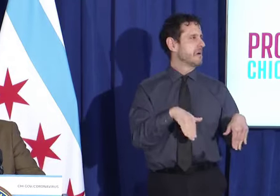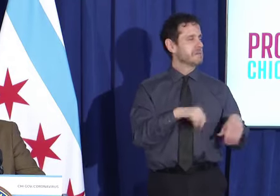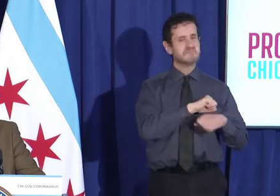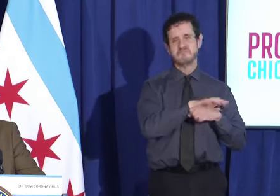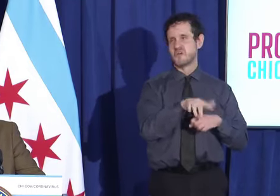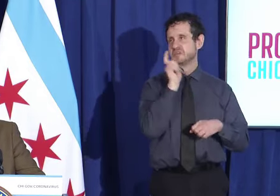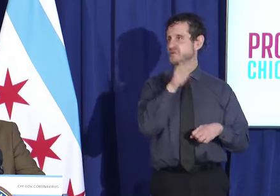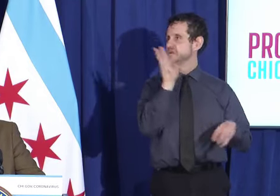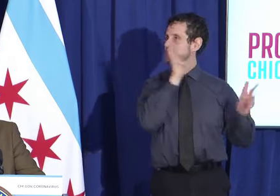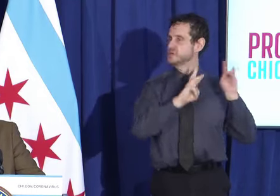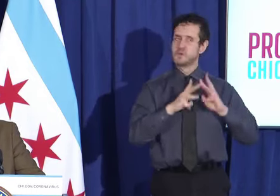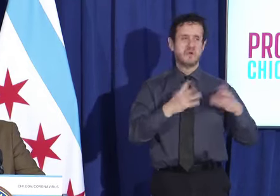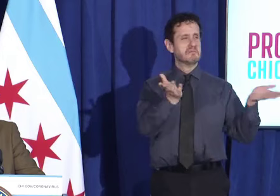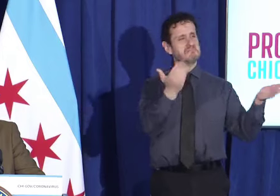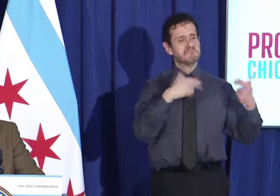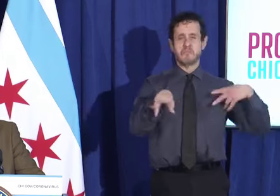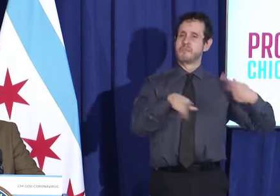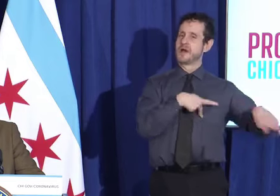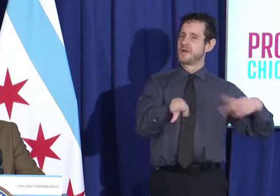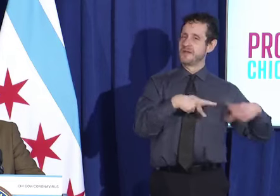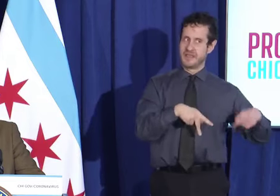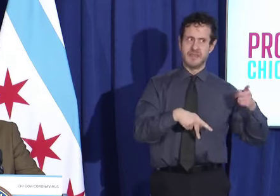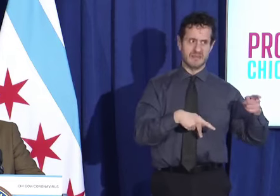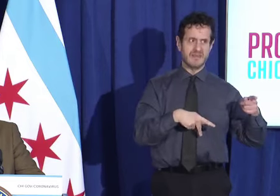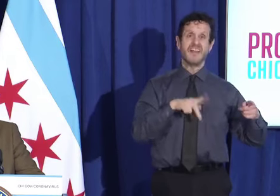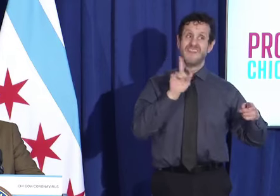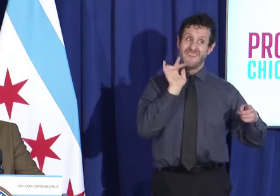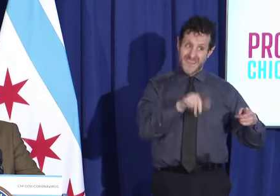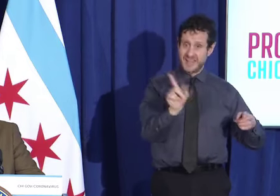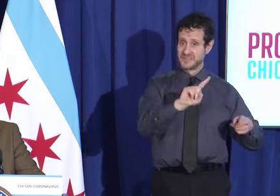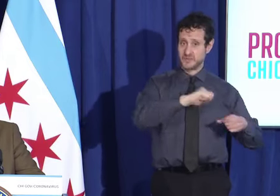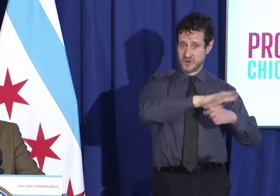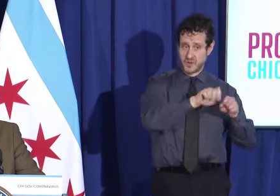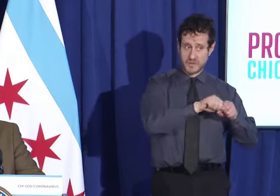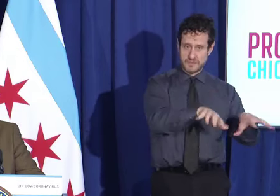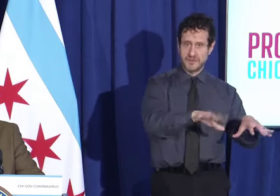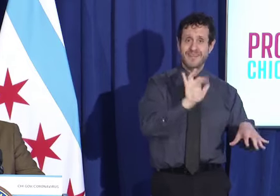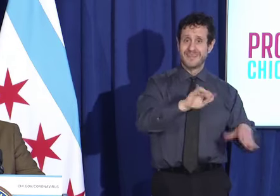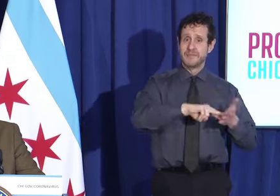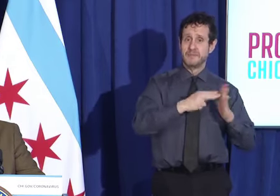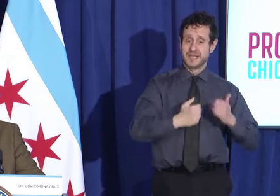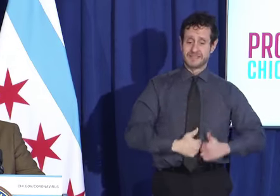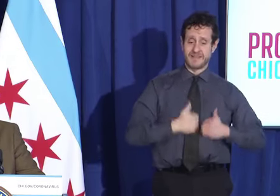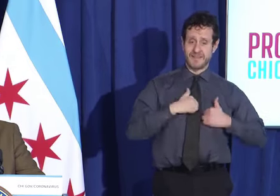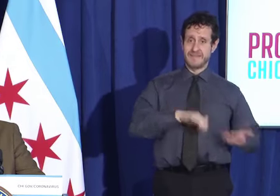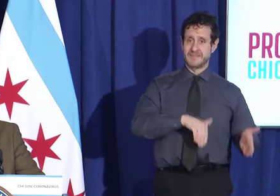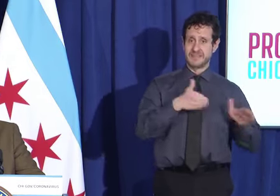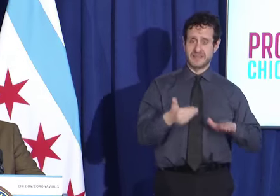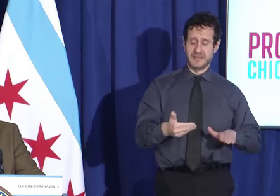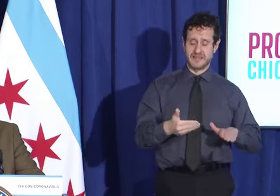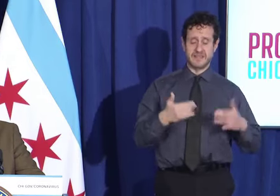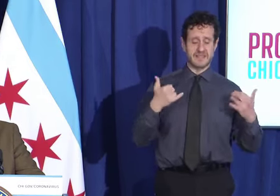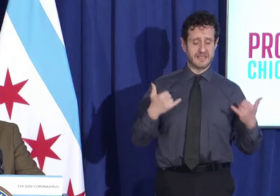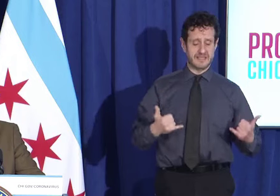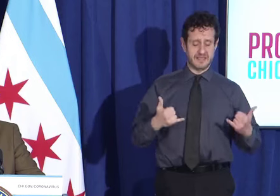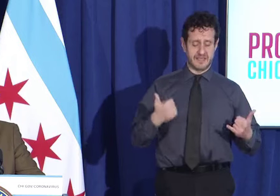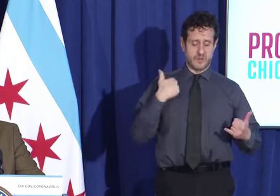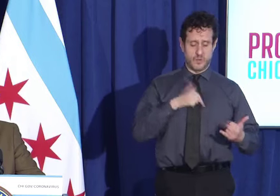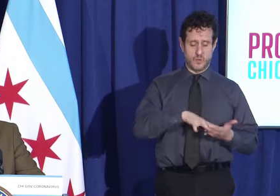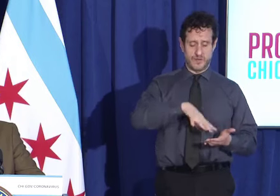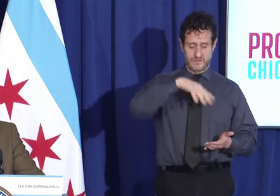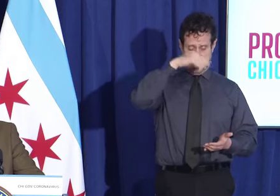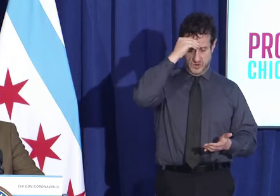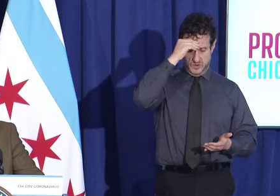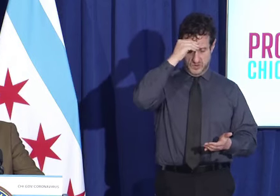This is serious life or death. And that's where we need to focus. As I said this before, what we're doing here today is we've learned so